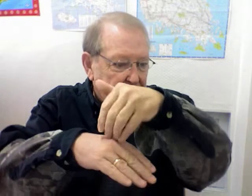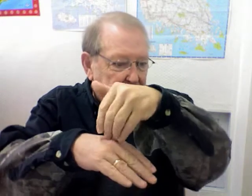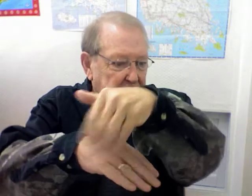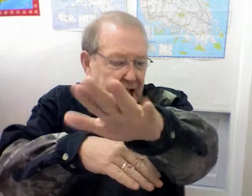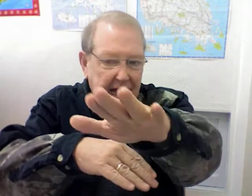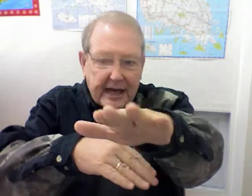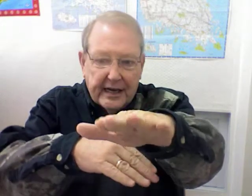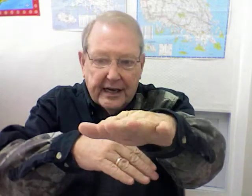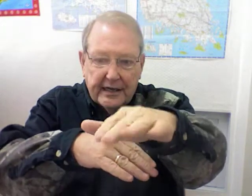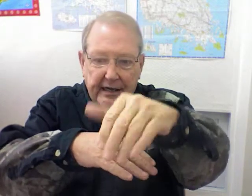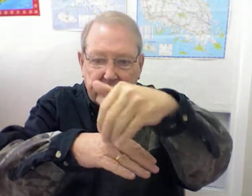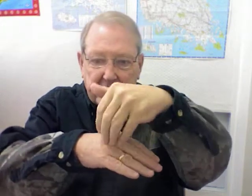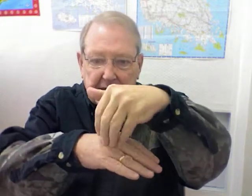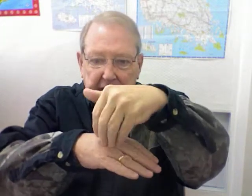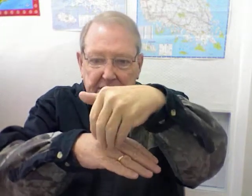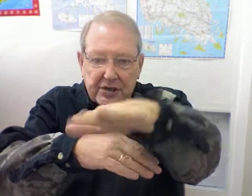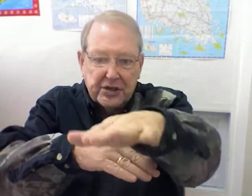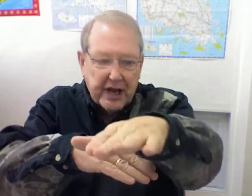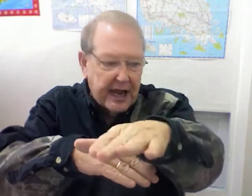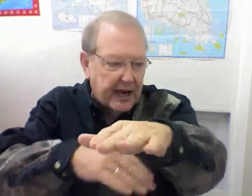Send. Send.